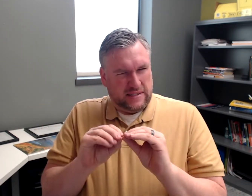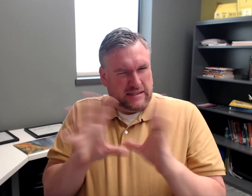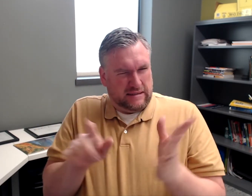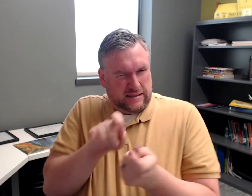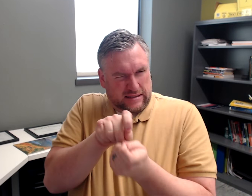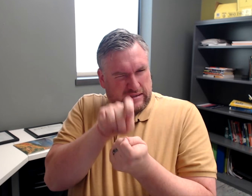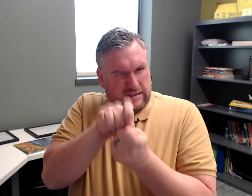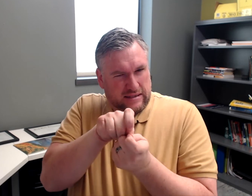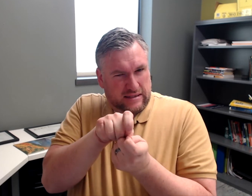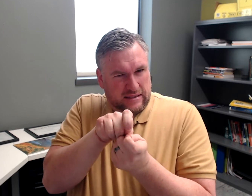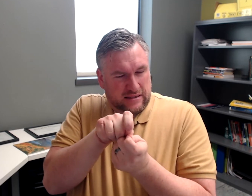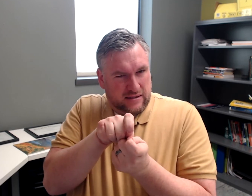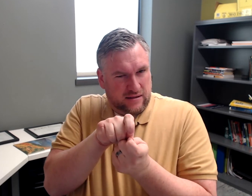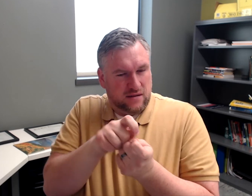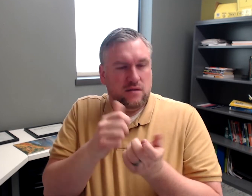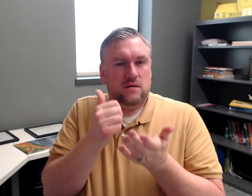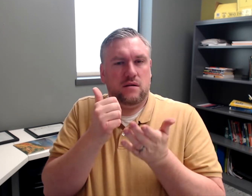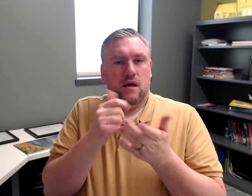We need to be clear and precise